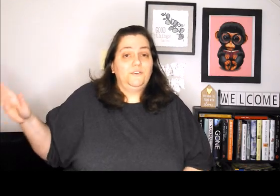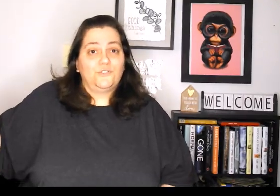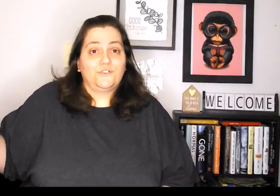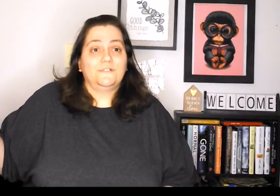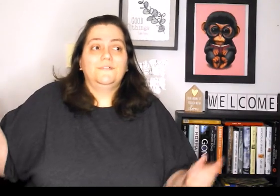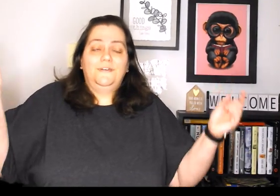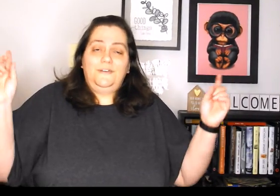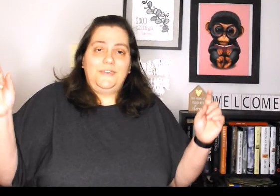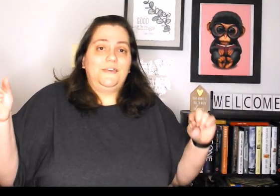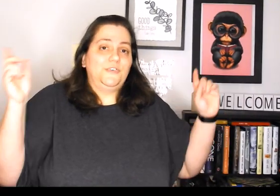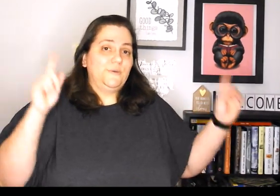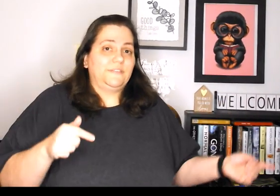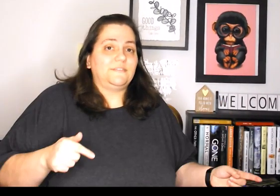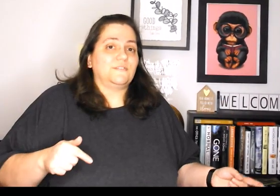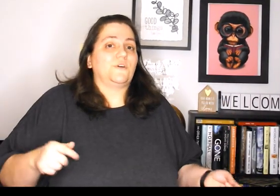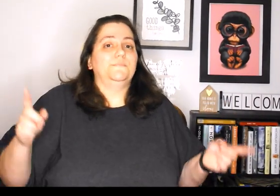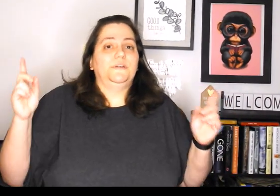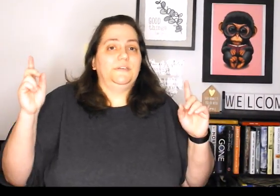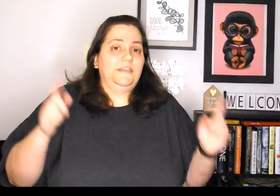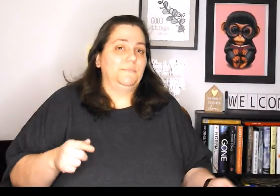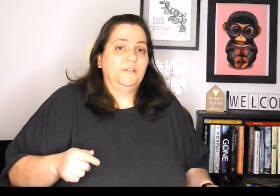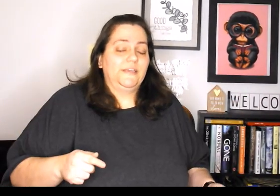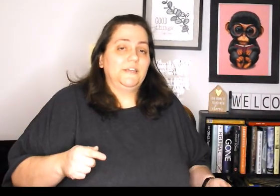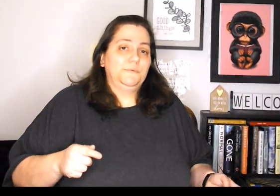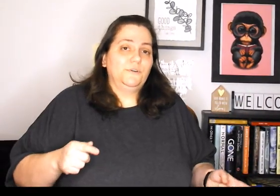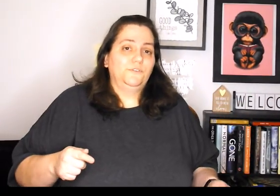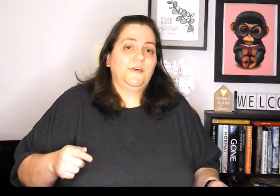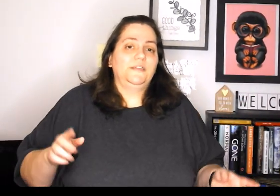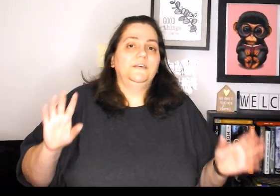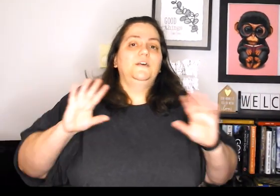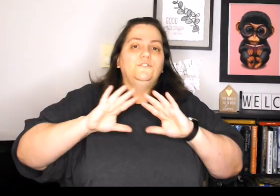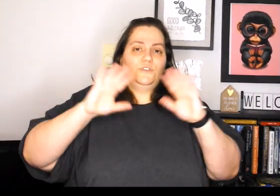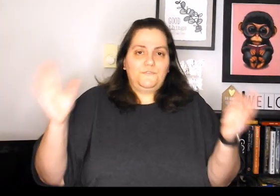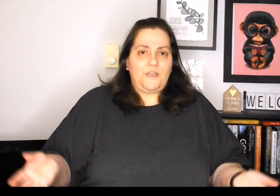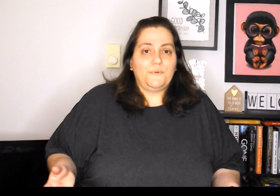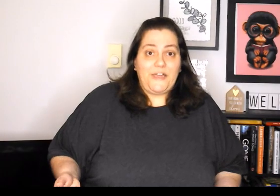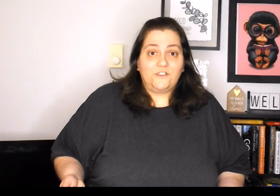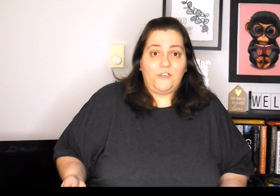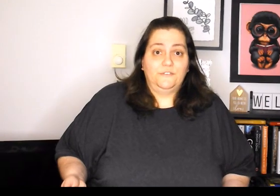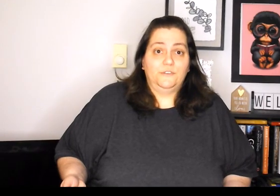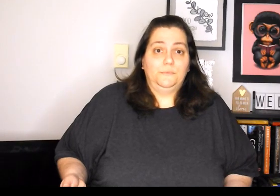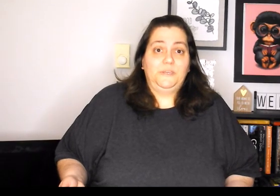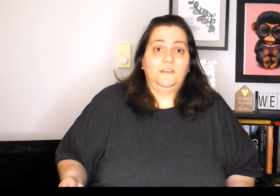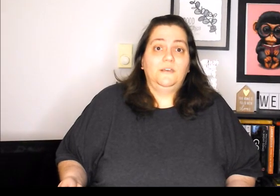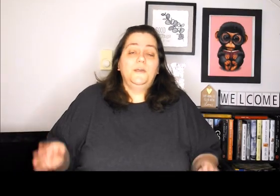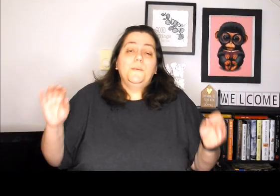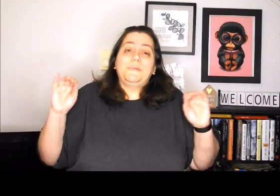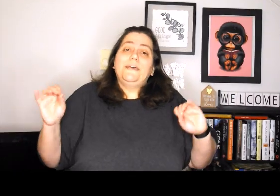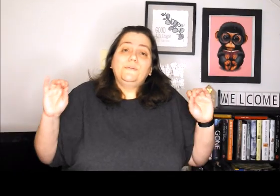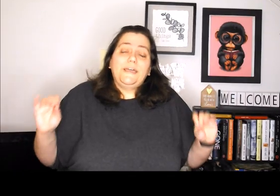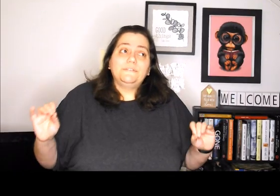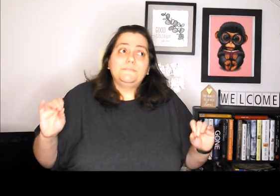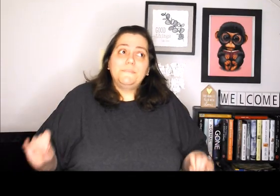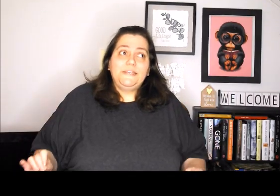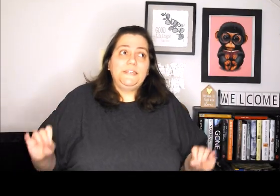sure, again, that you hit the subscribe button and the bell icon to be notified so you can figure out what that challenge is going to be. But I don't have as many